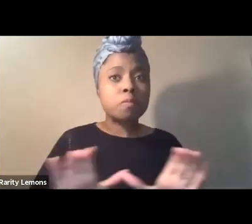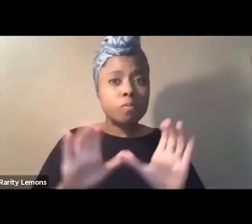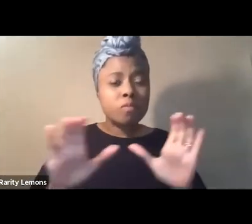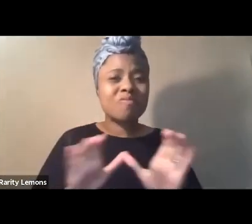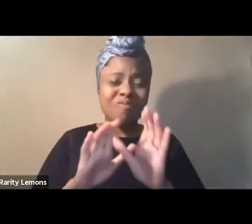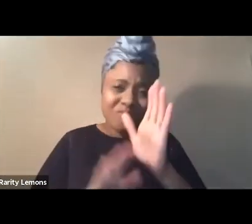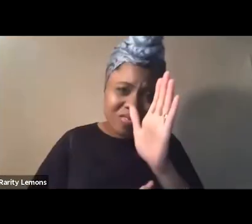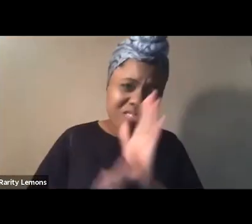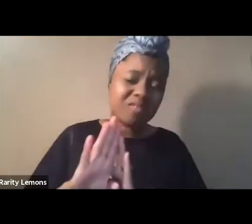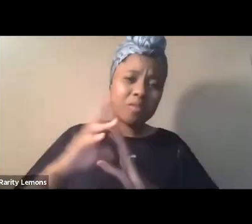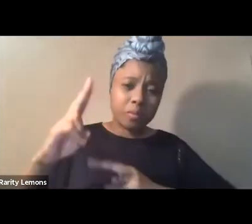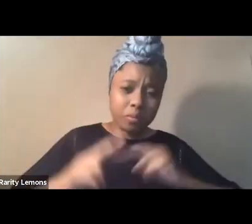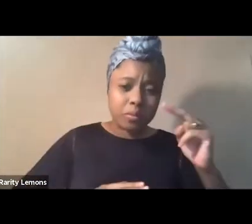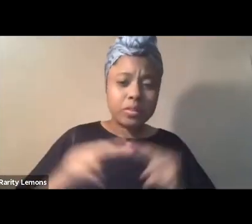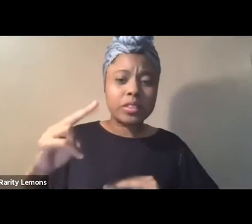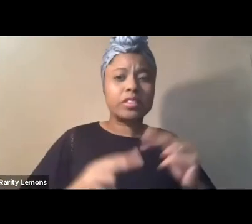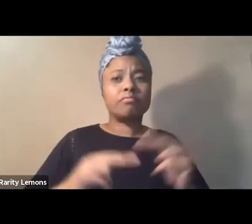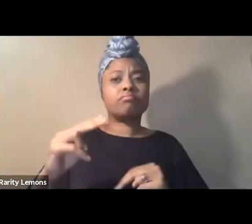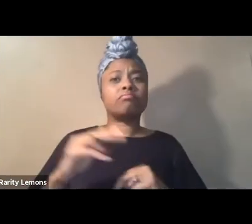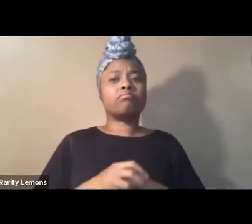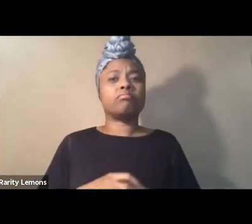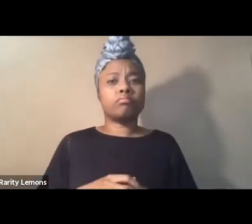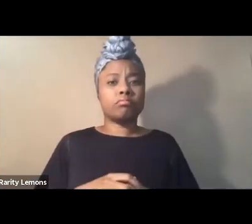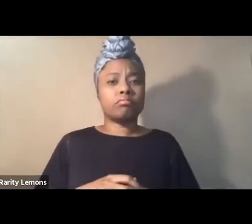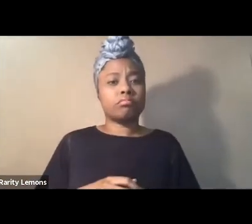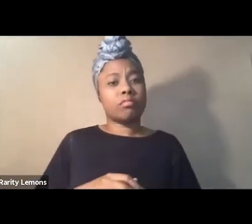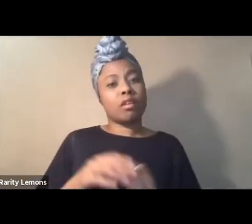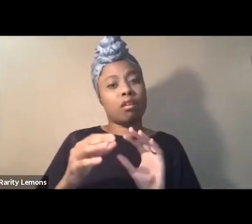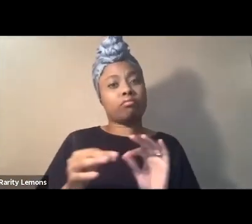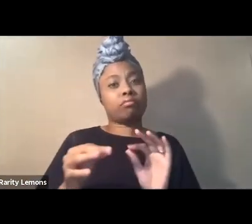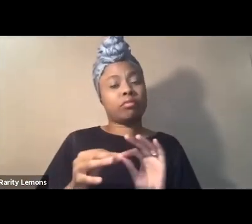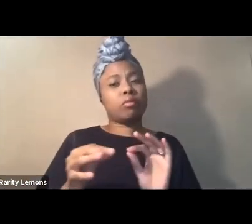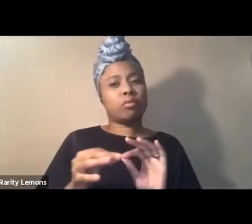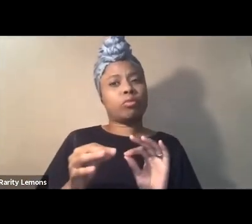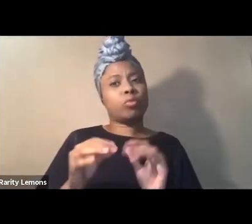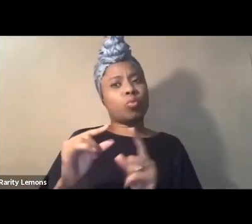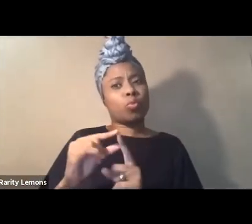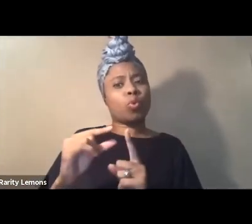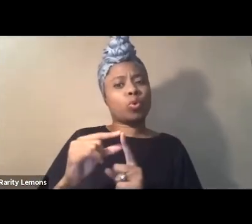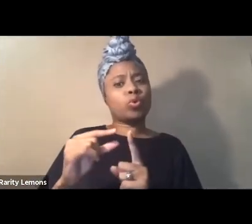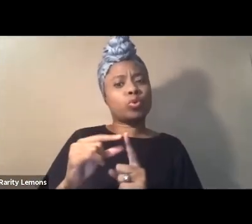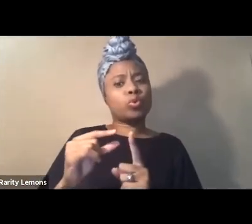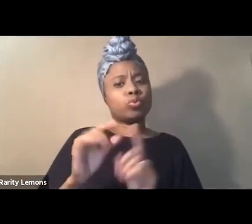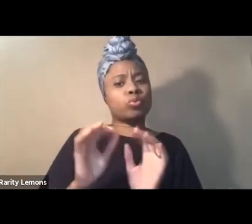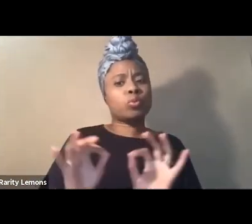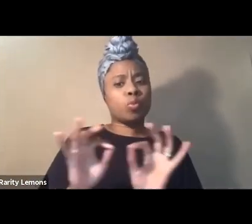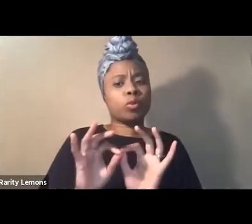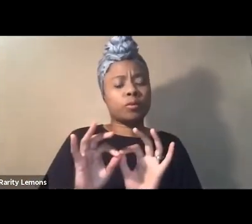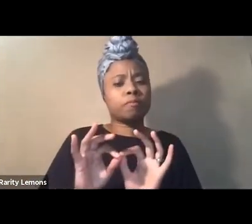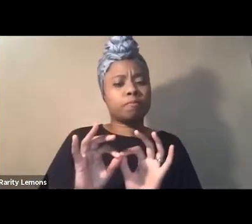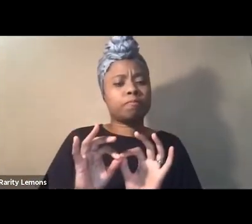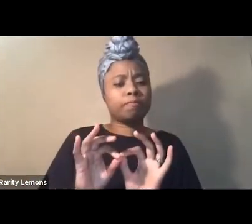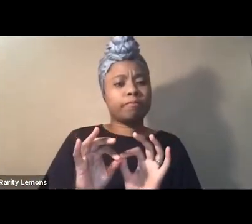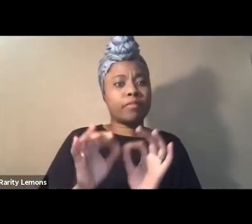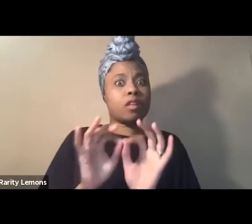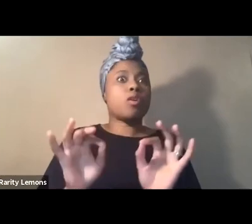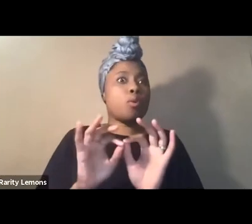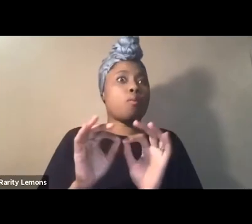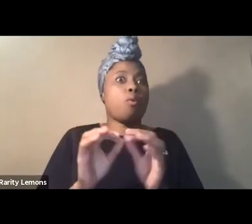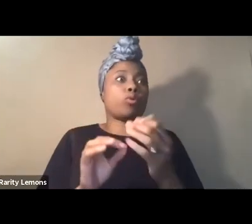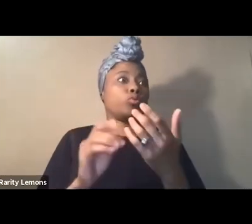black feminist audrey lord's words are especially relevant here for the master's tools we'll never